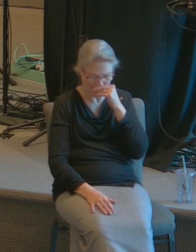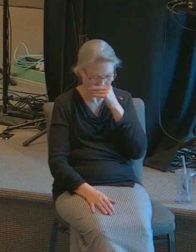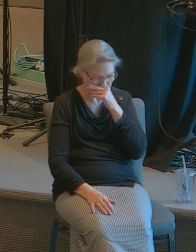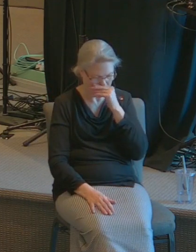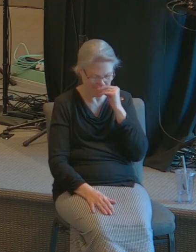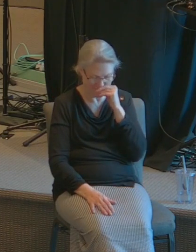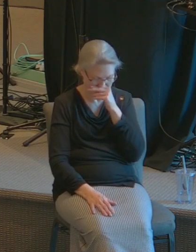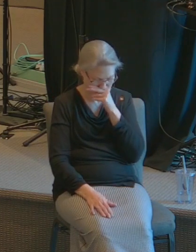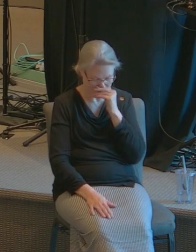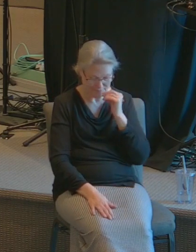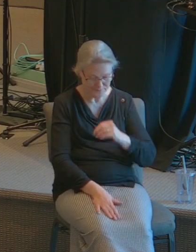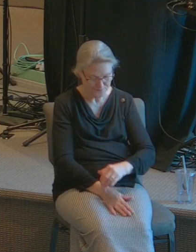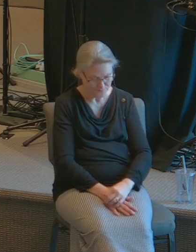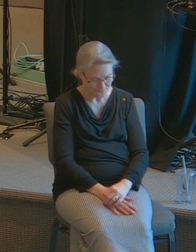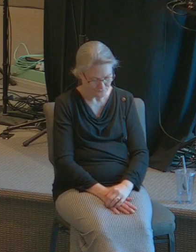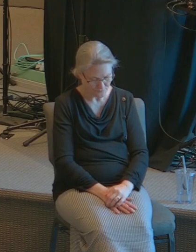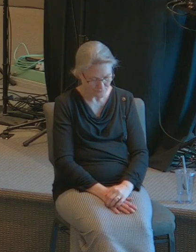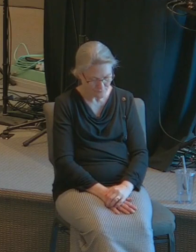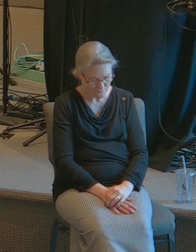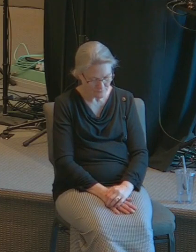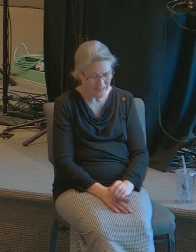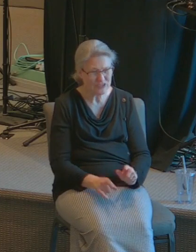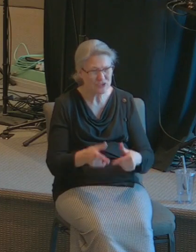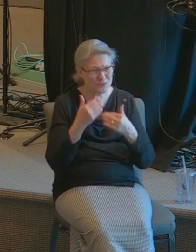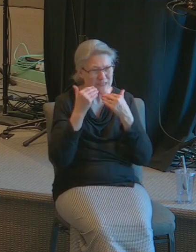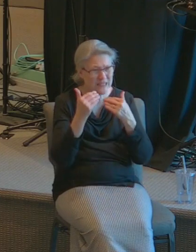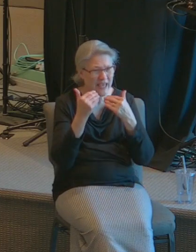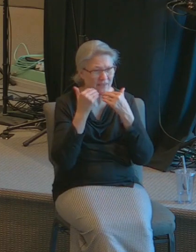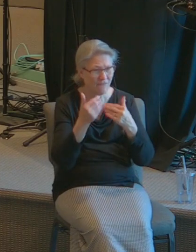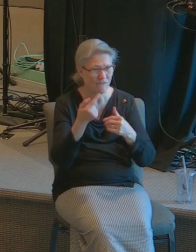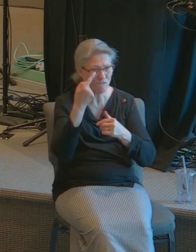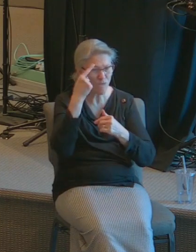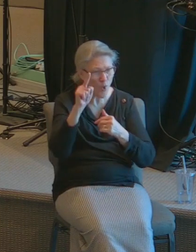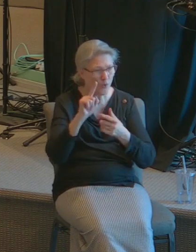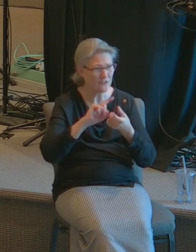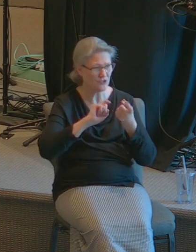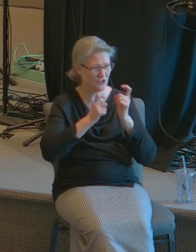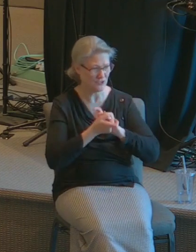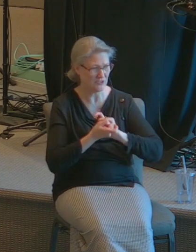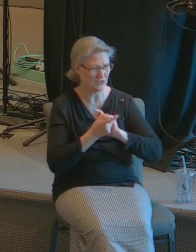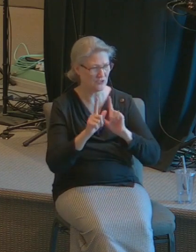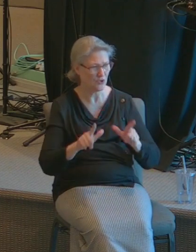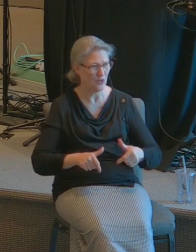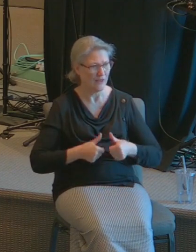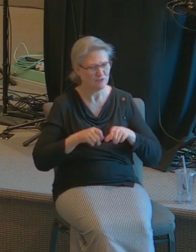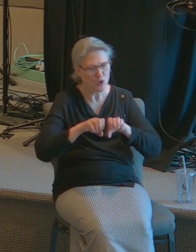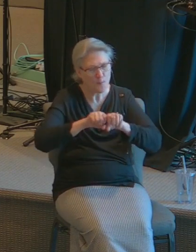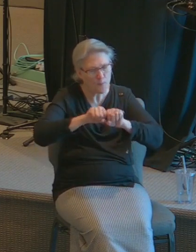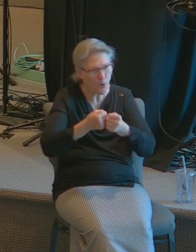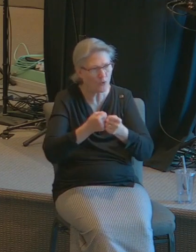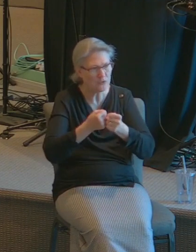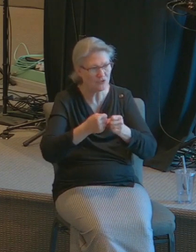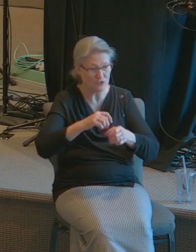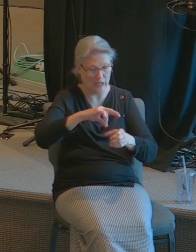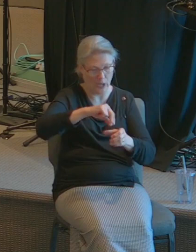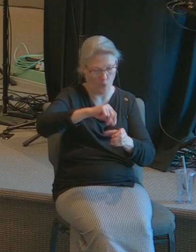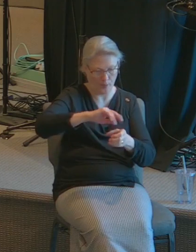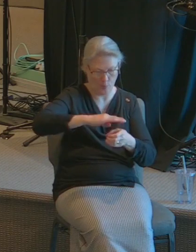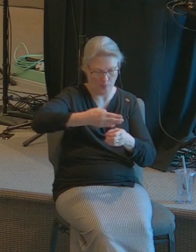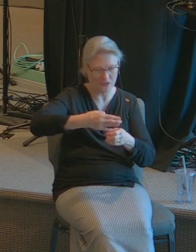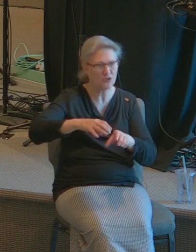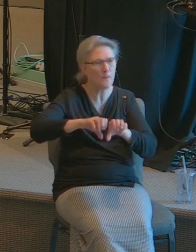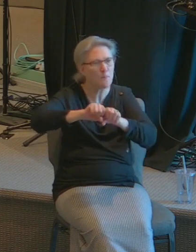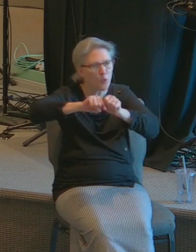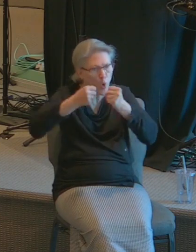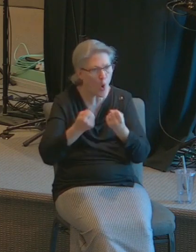appreciation of what Jesus Christ had done in her life she broke the box and let